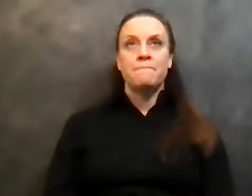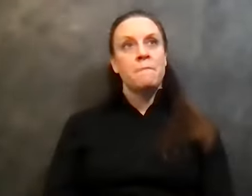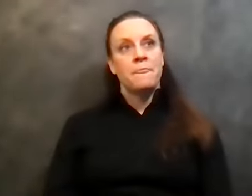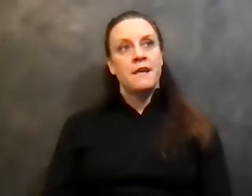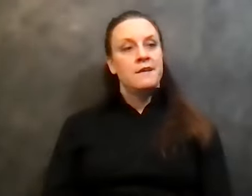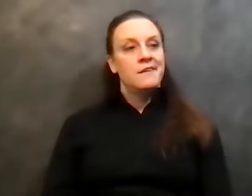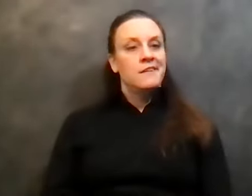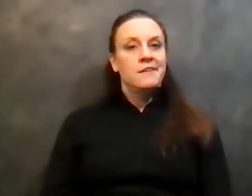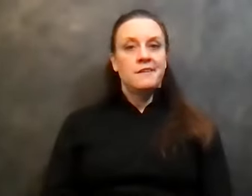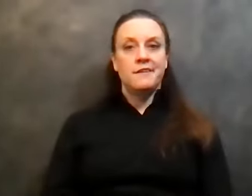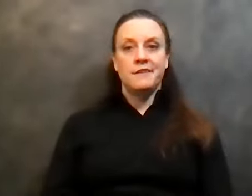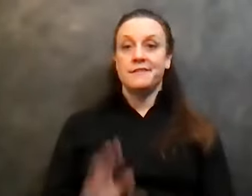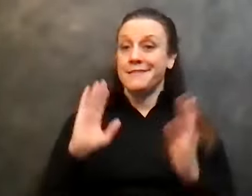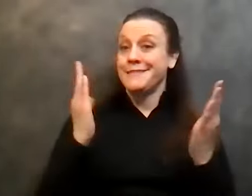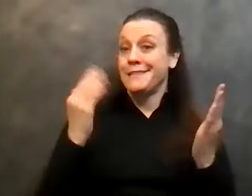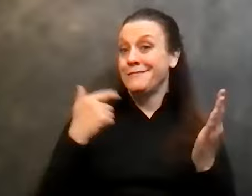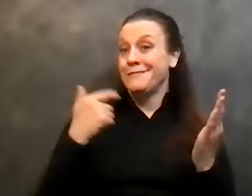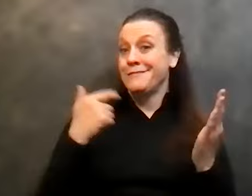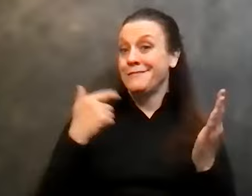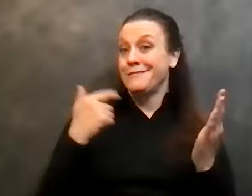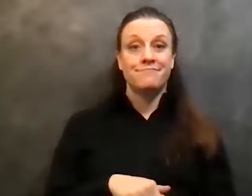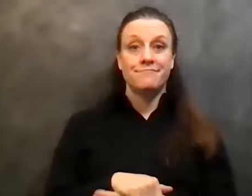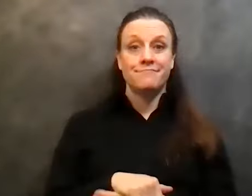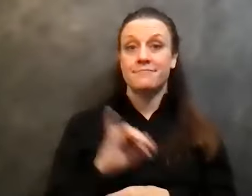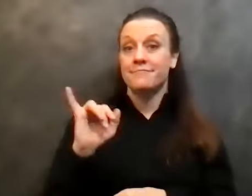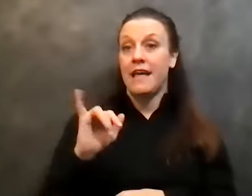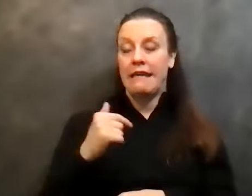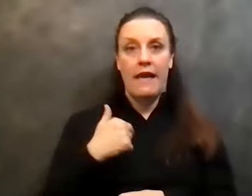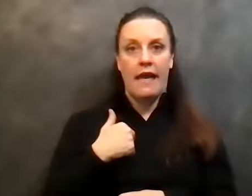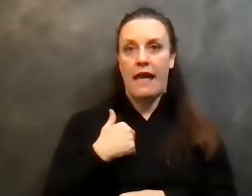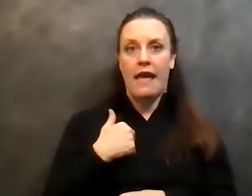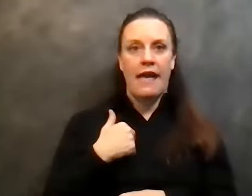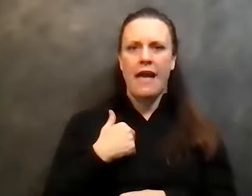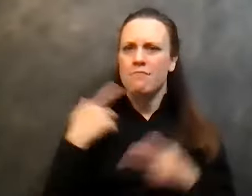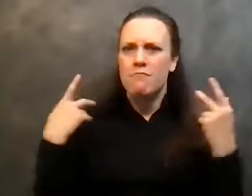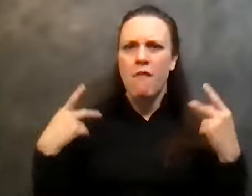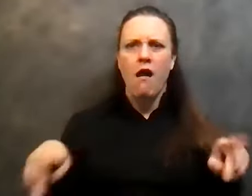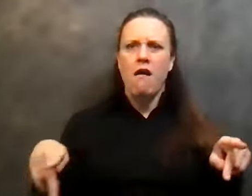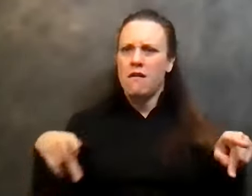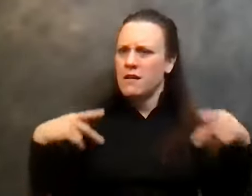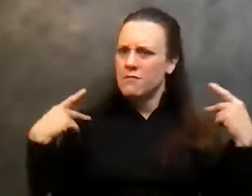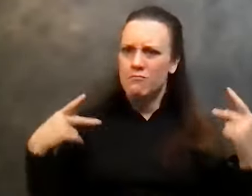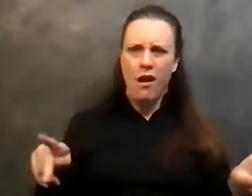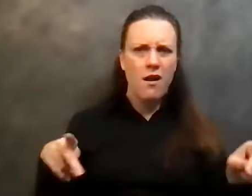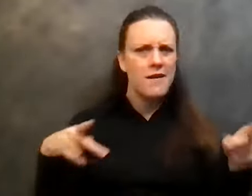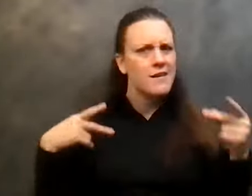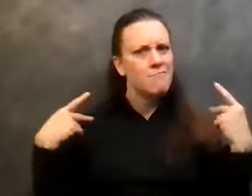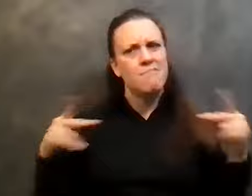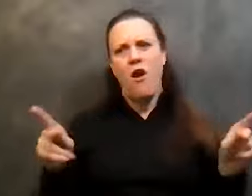seemed to me, uh, like I just was partying, you know what I mean? Like, I'm just, I'm just,